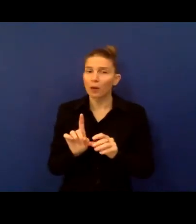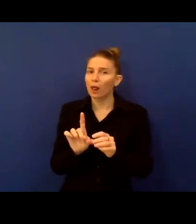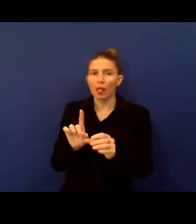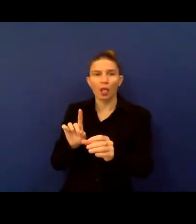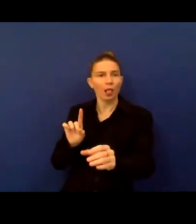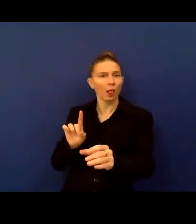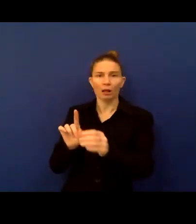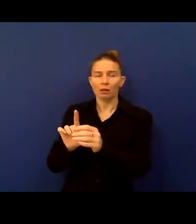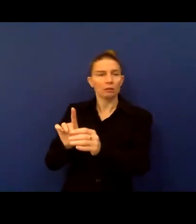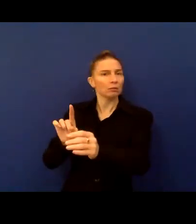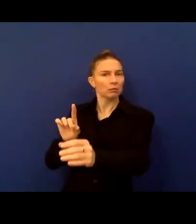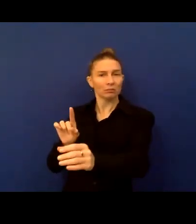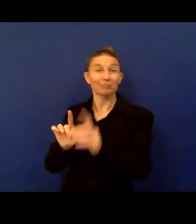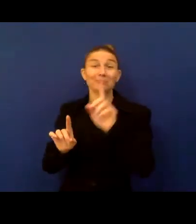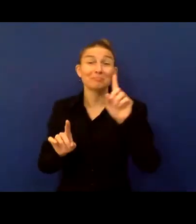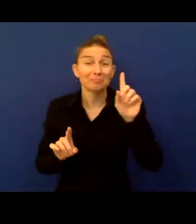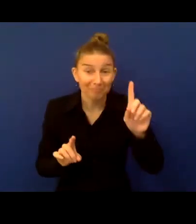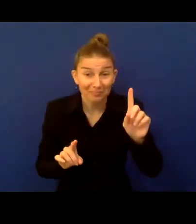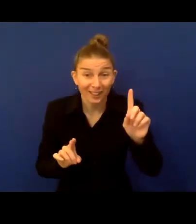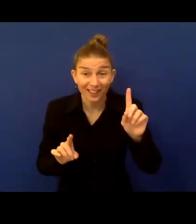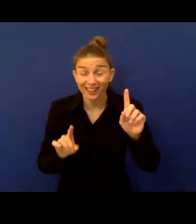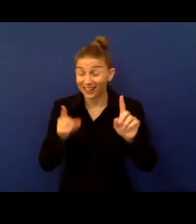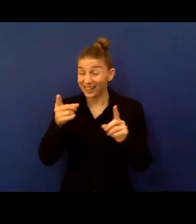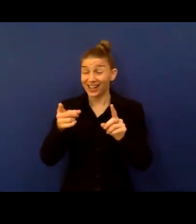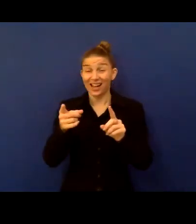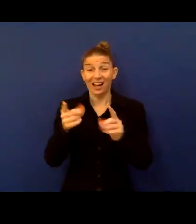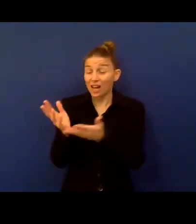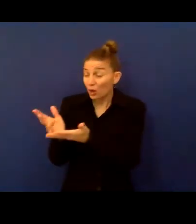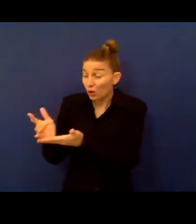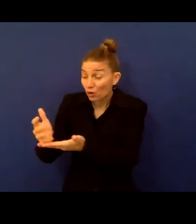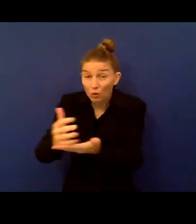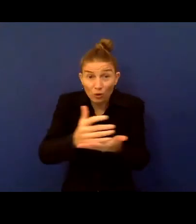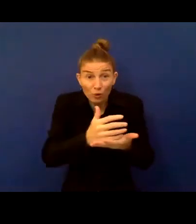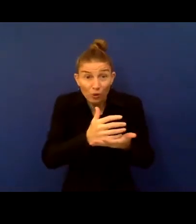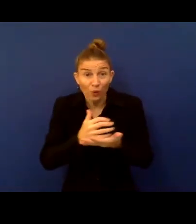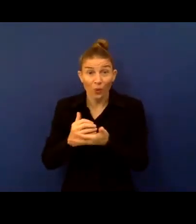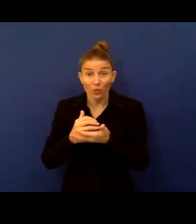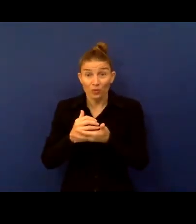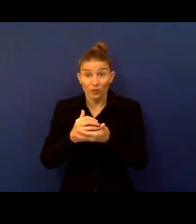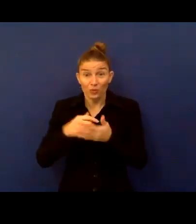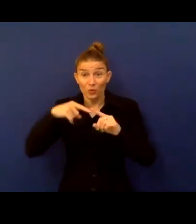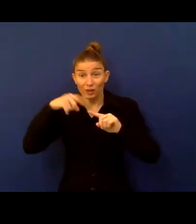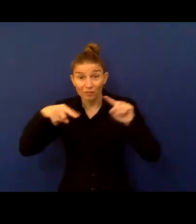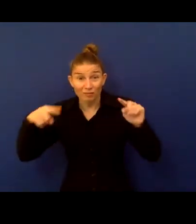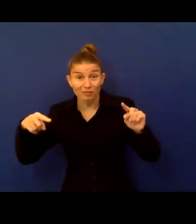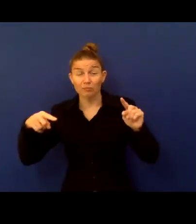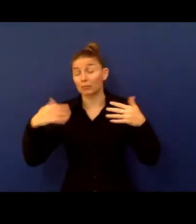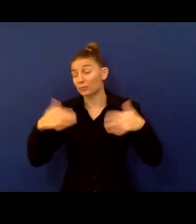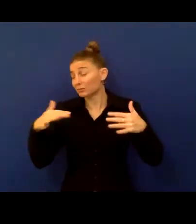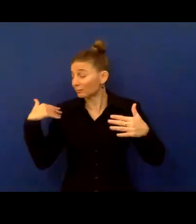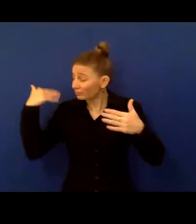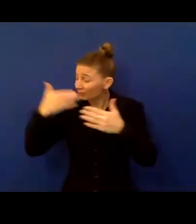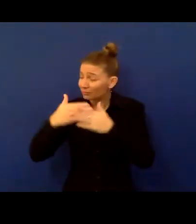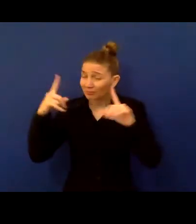long-standing challenge in many countries. Even in the absence of a global threat, persons with disability tend to be under